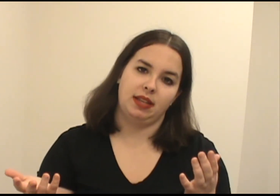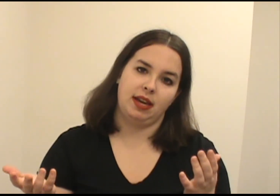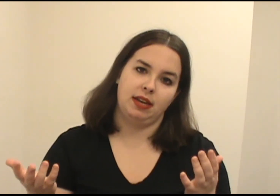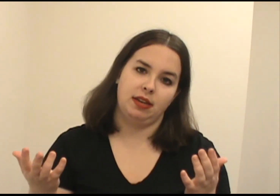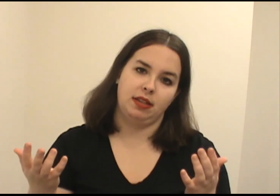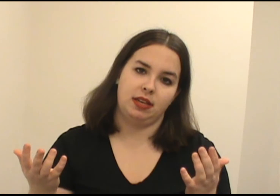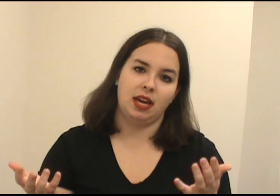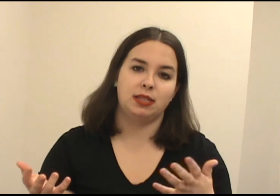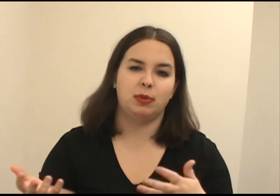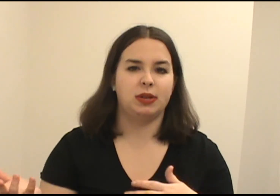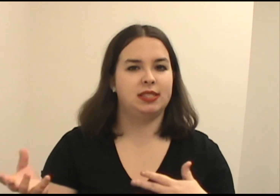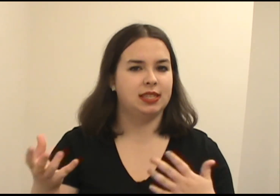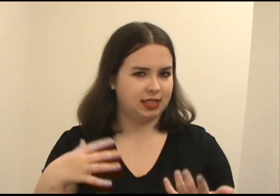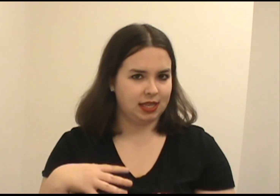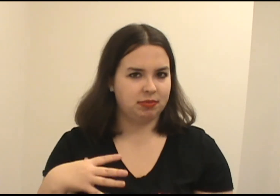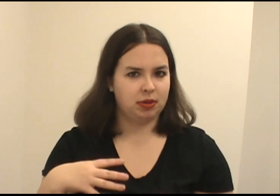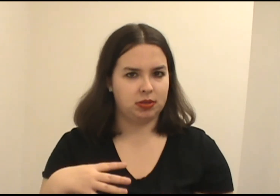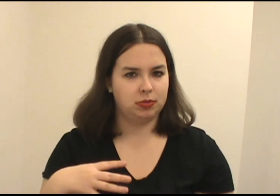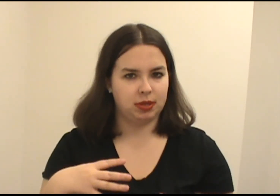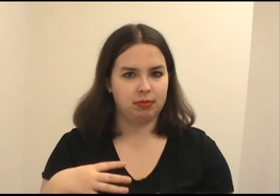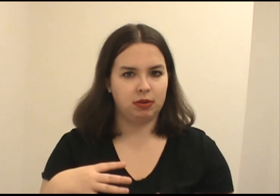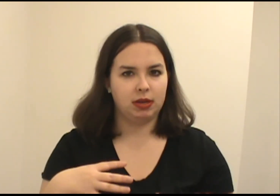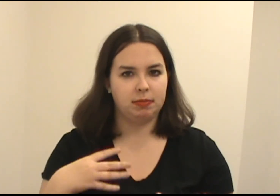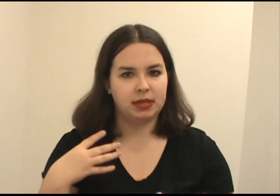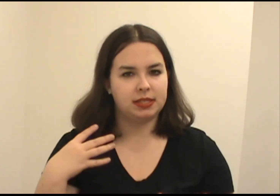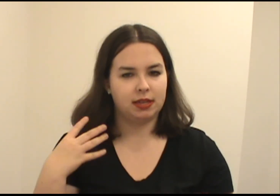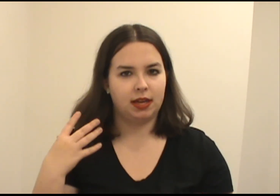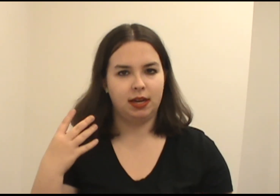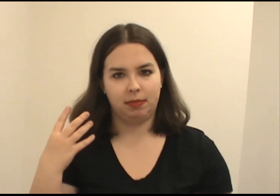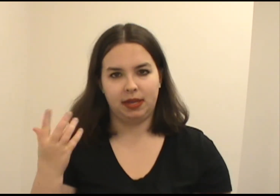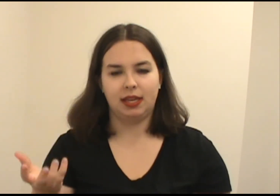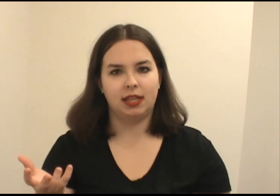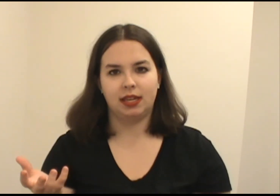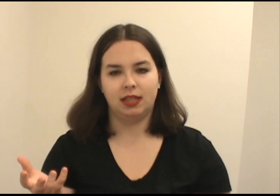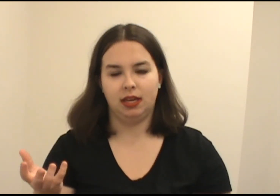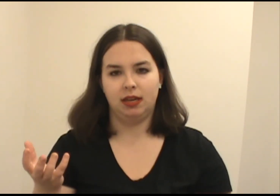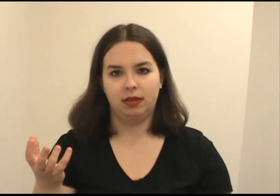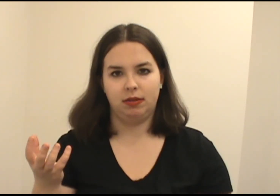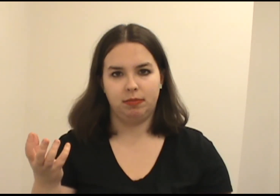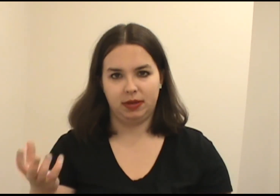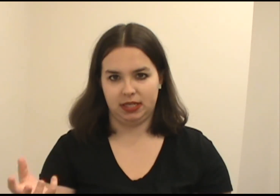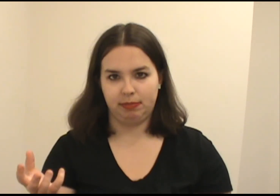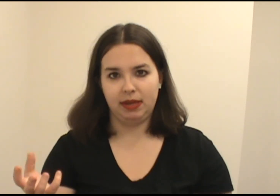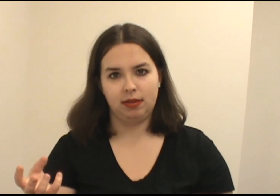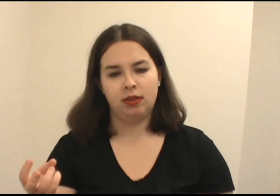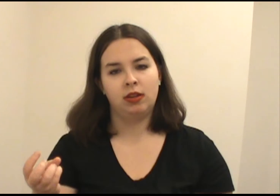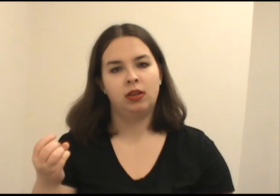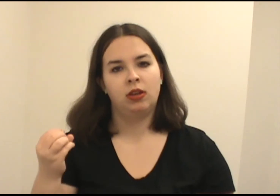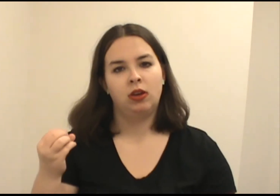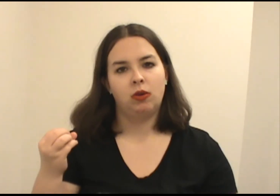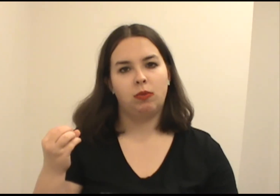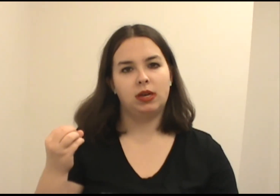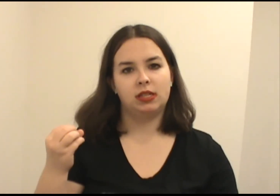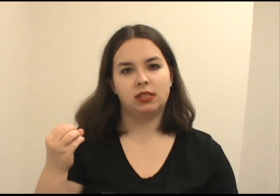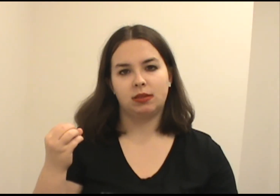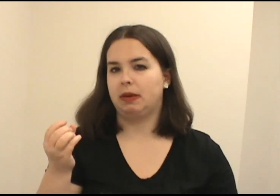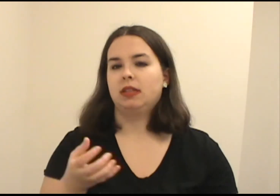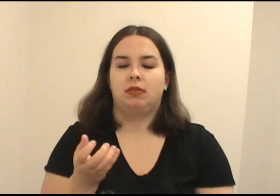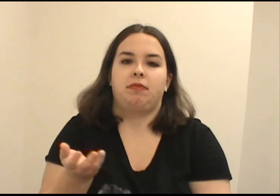that the test was successful to some degree, but it still ended up killing the participant was the part that was